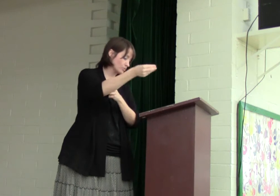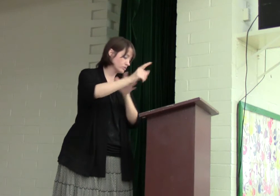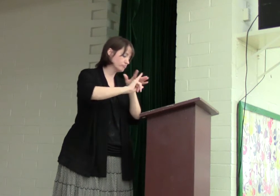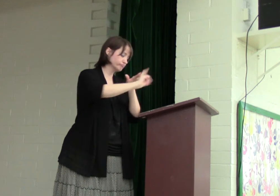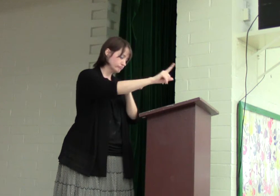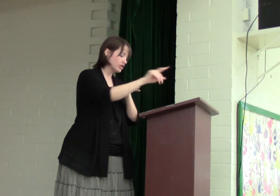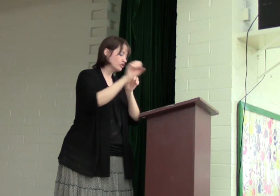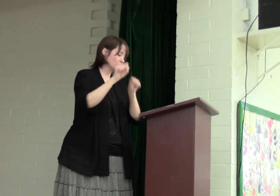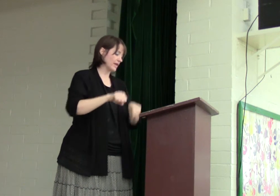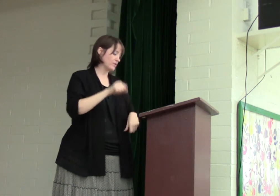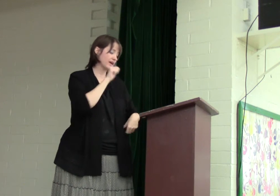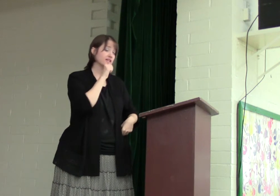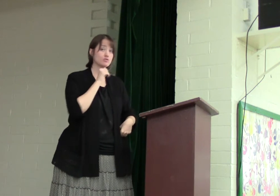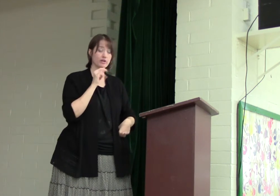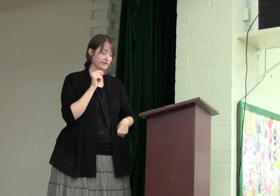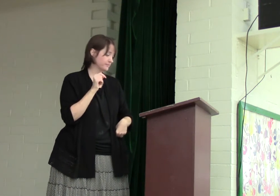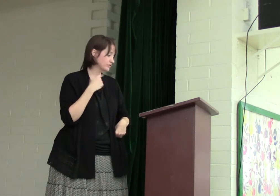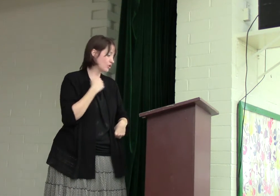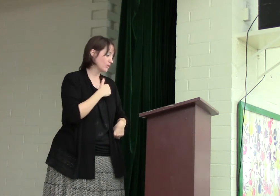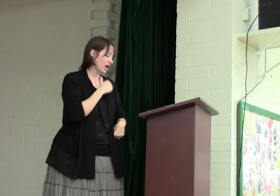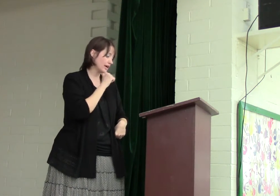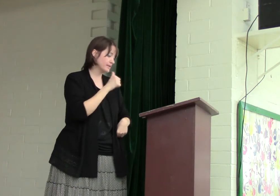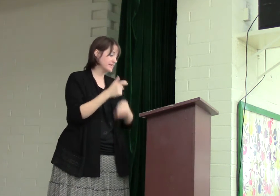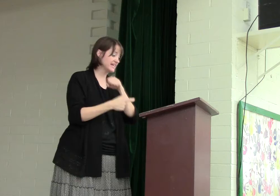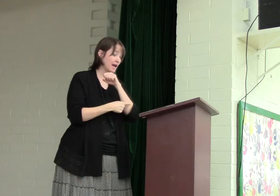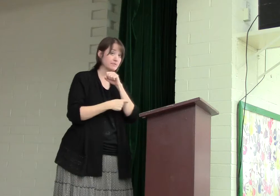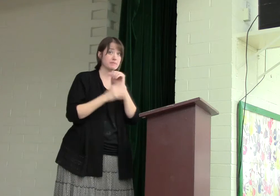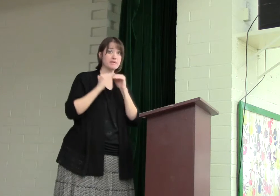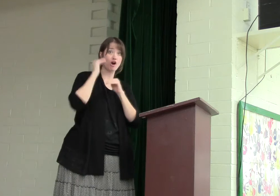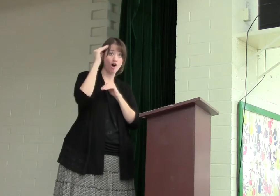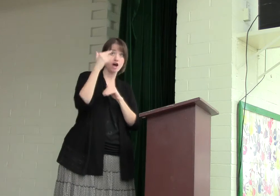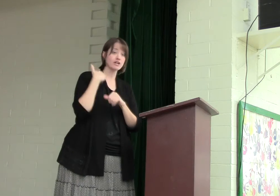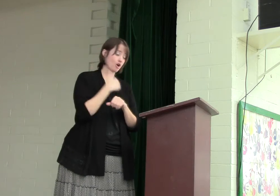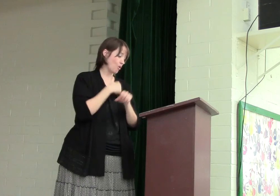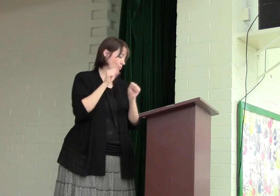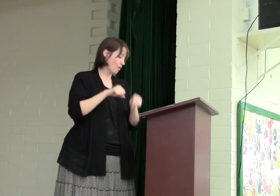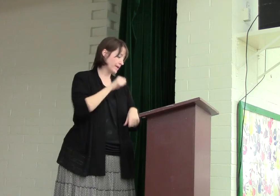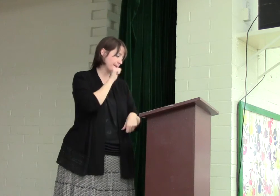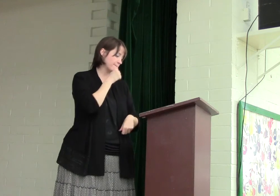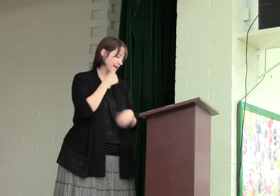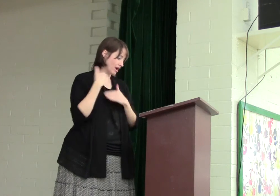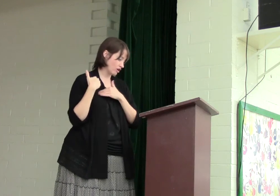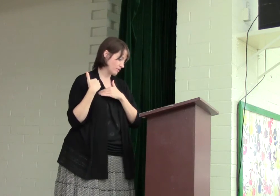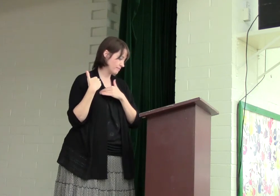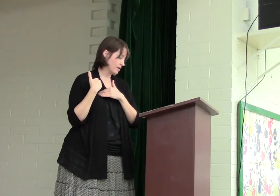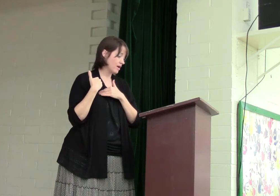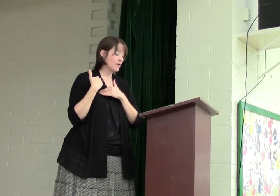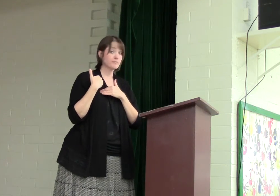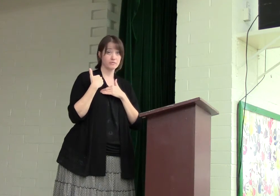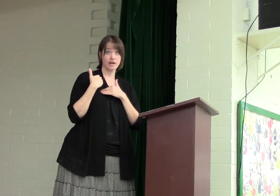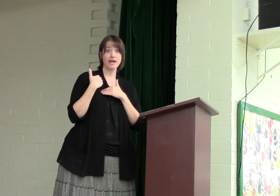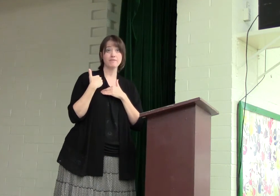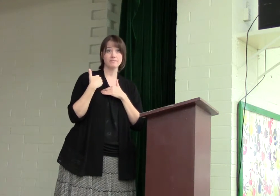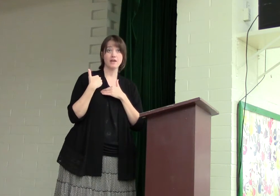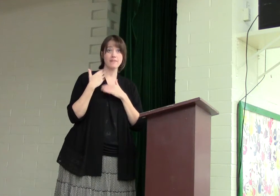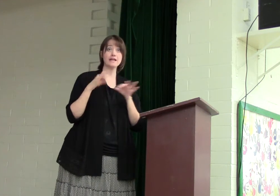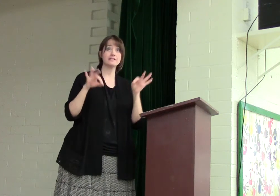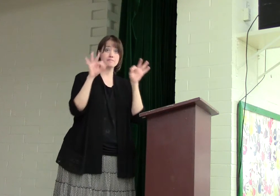so that you can endure it. So we're not going to be tempted beyond what we can bear. Okay? And that's an